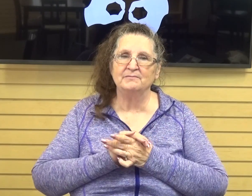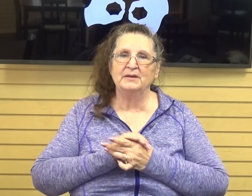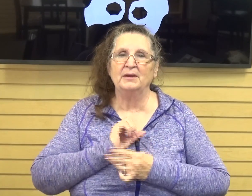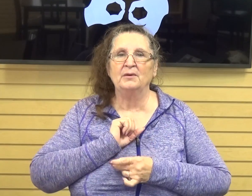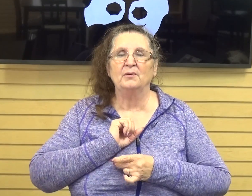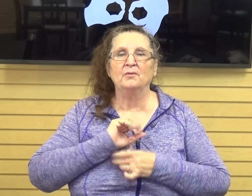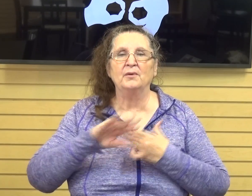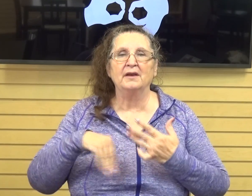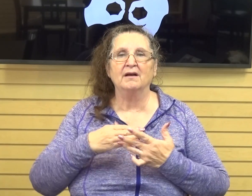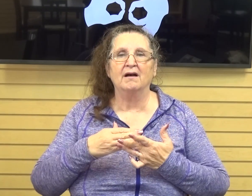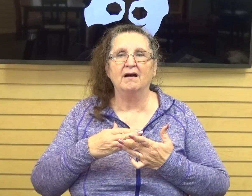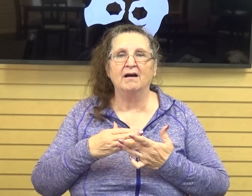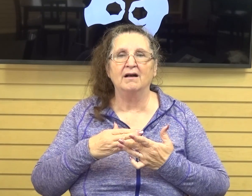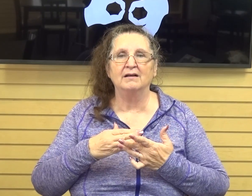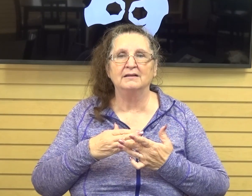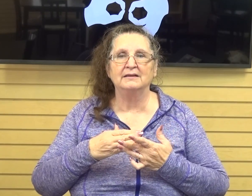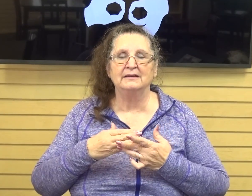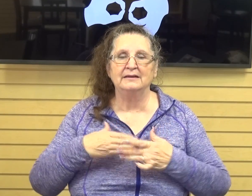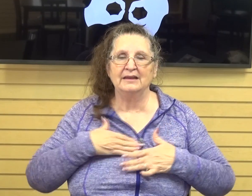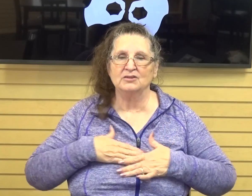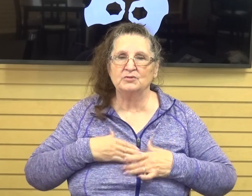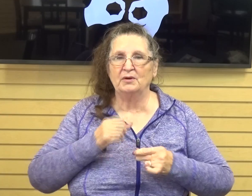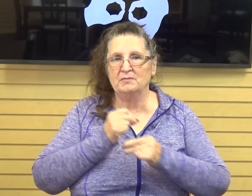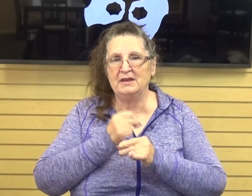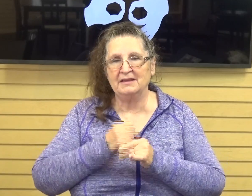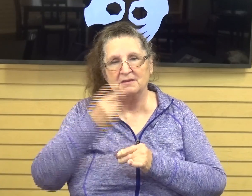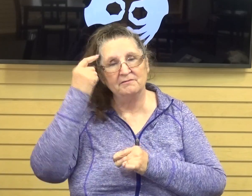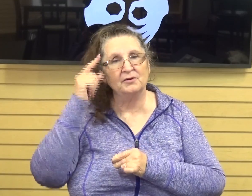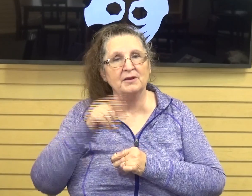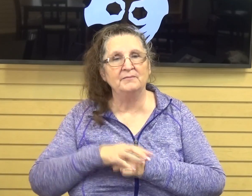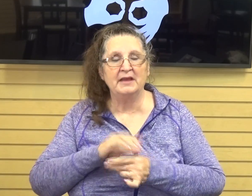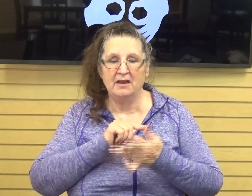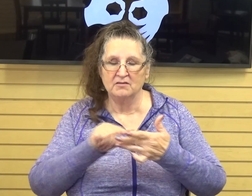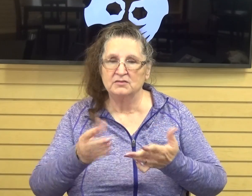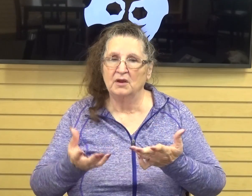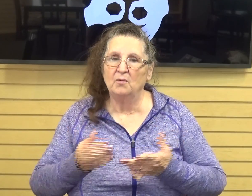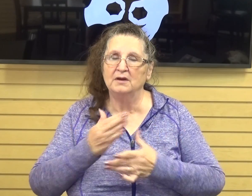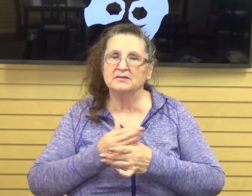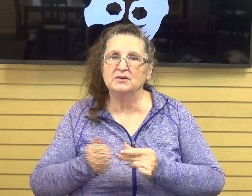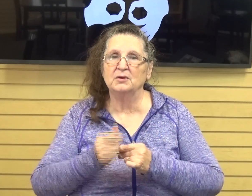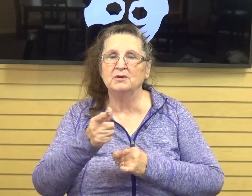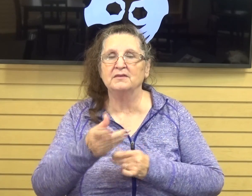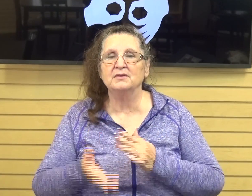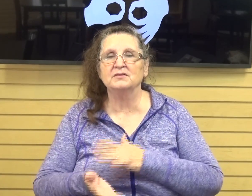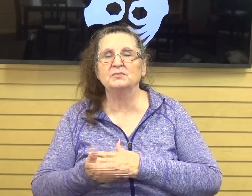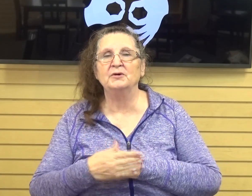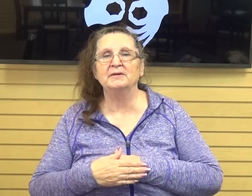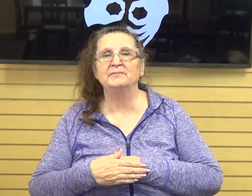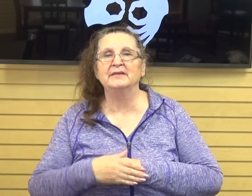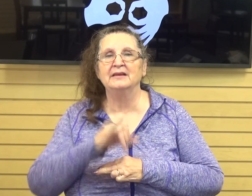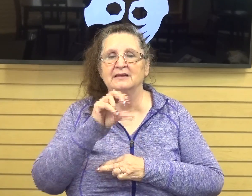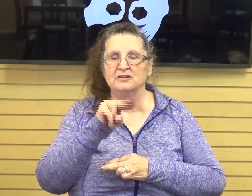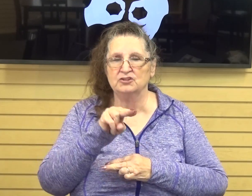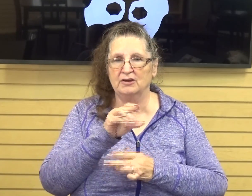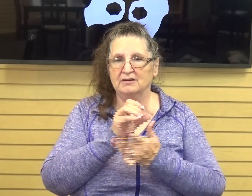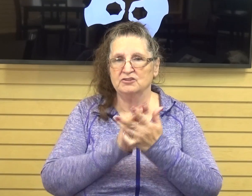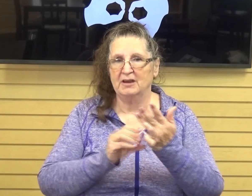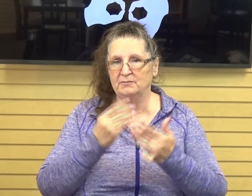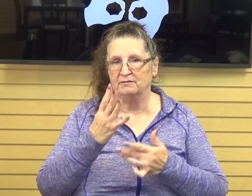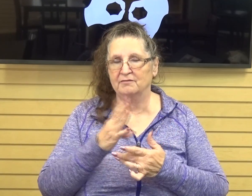putting it together for you as well. I've got a verse I'd like to share with you guys this morning. It's in John chapter 4 and